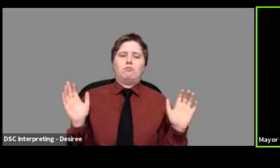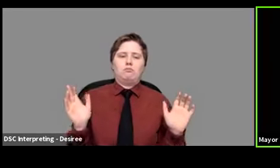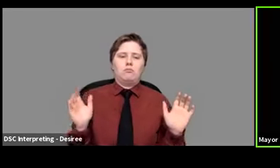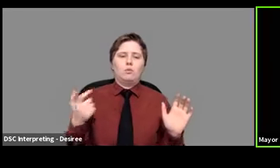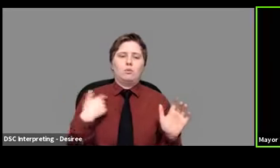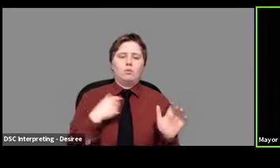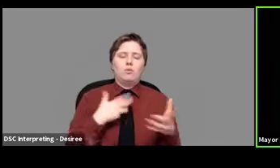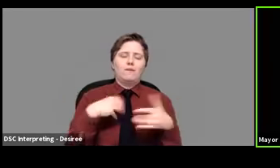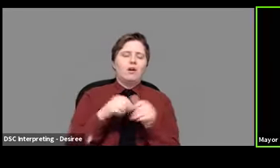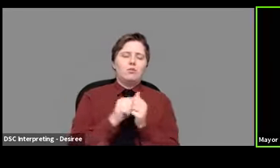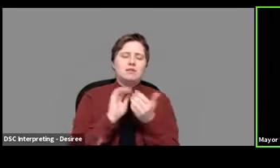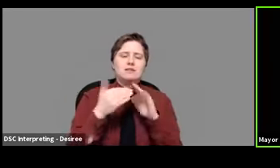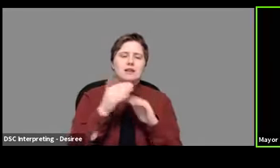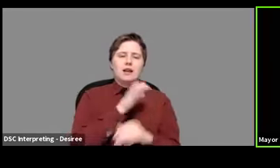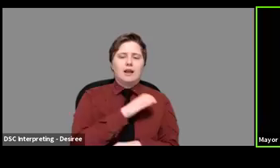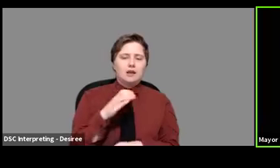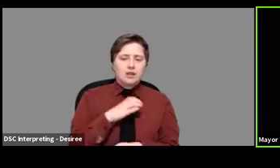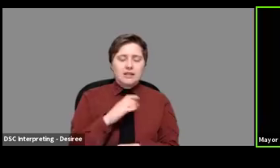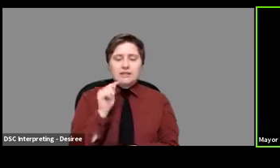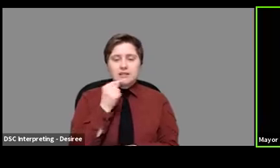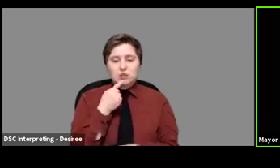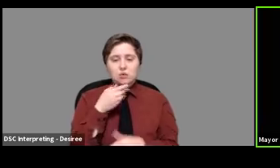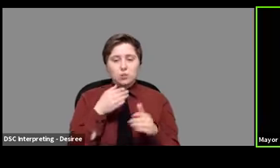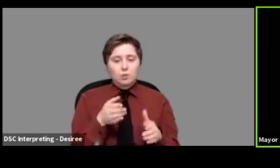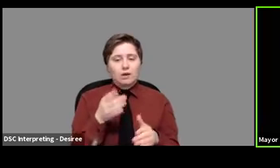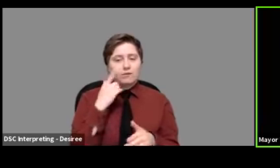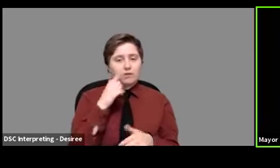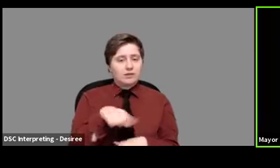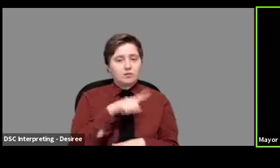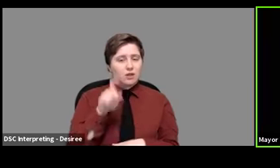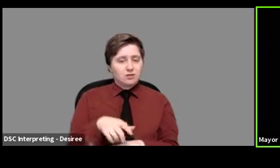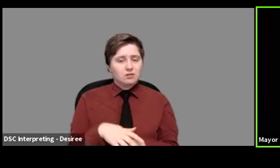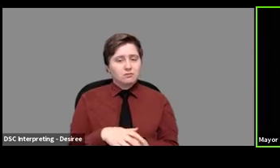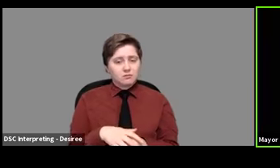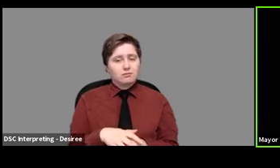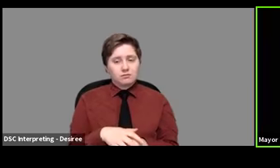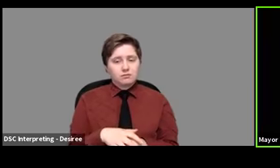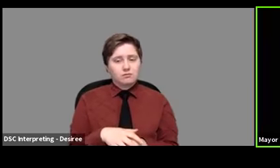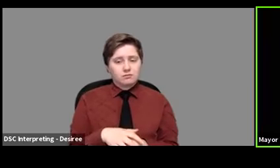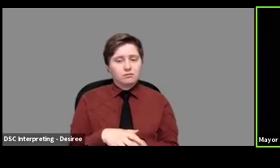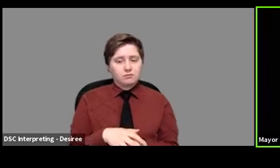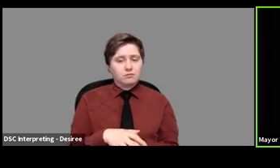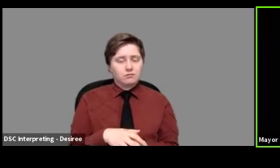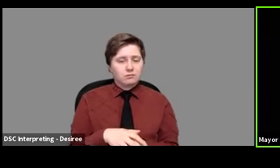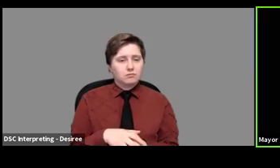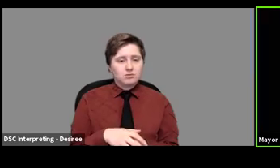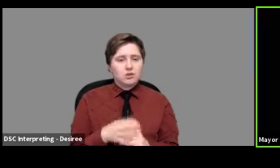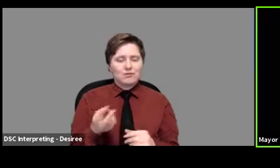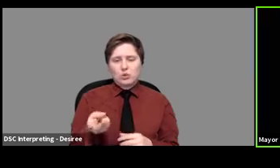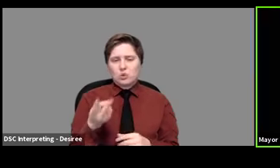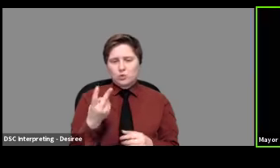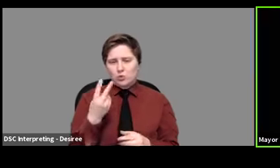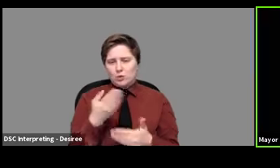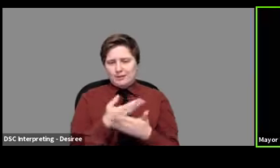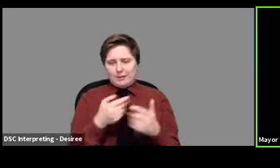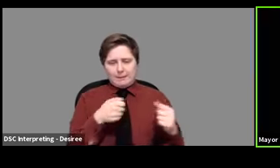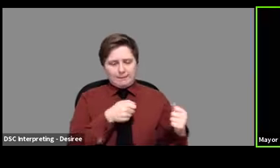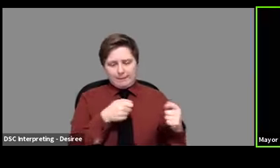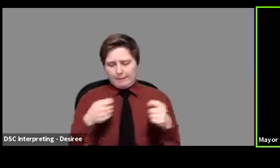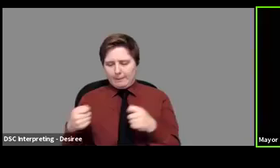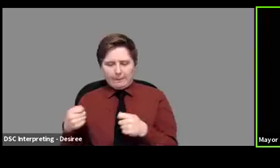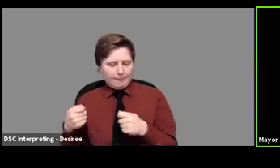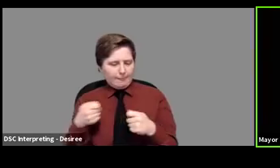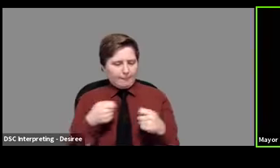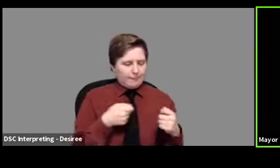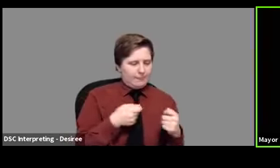going to engage with city council in a very serious way on this question. It's so there's two tensions that the, the,